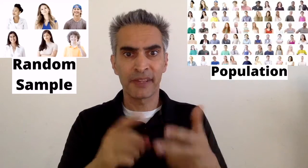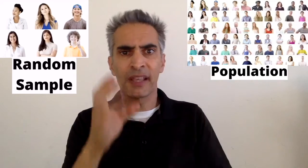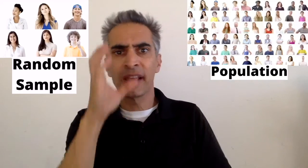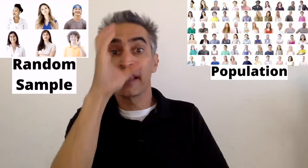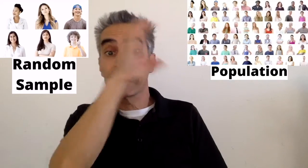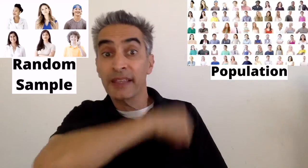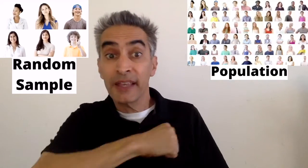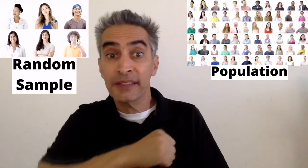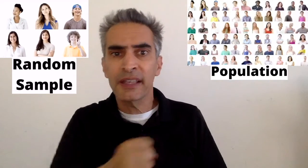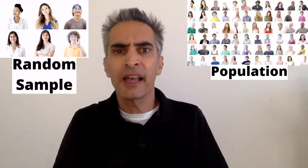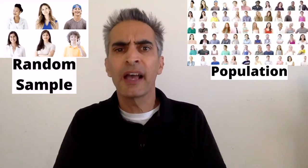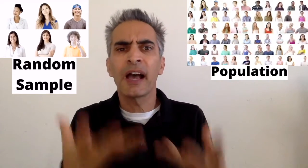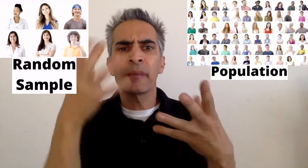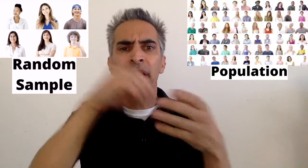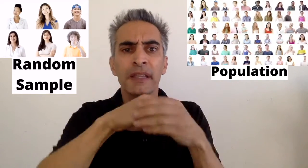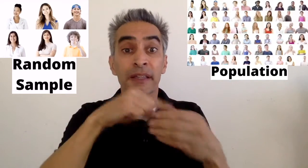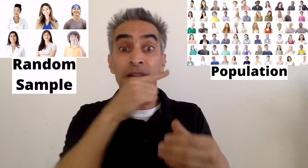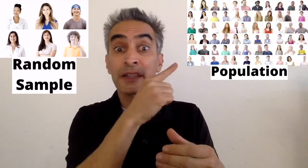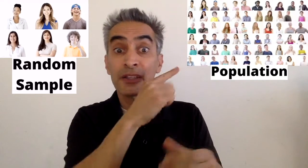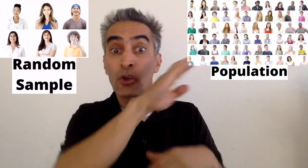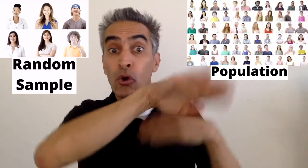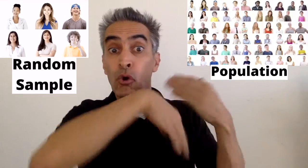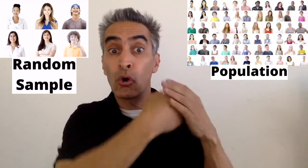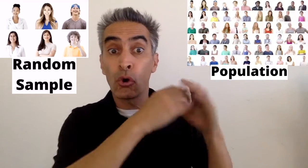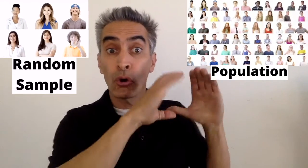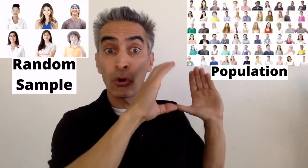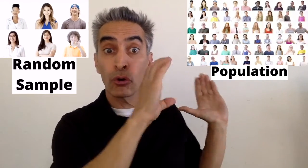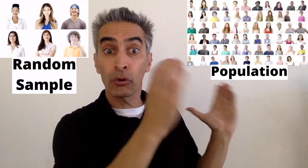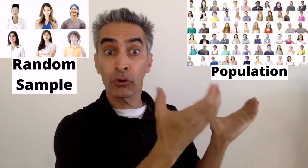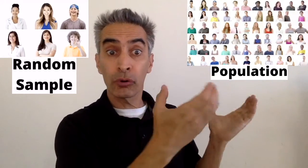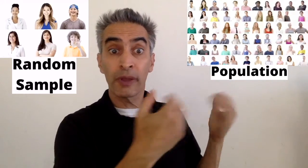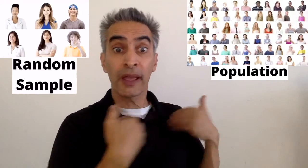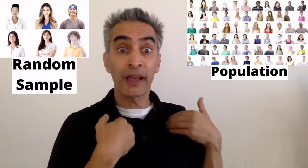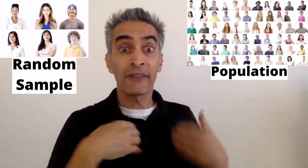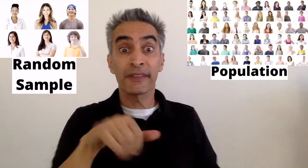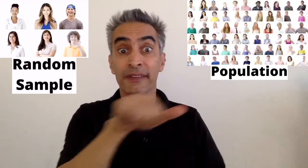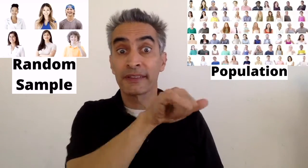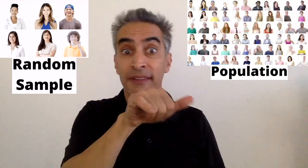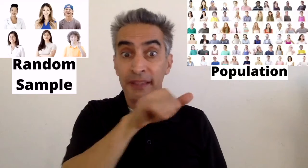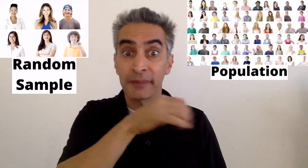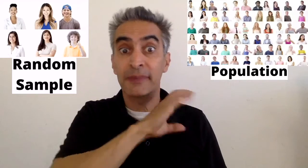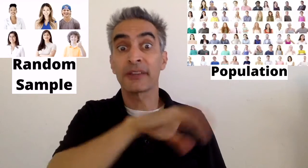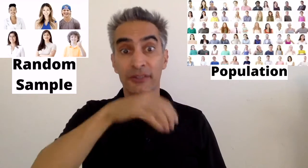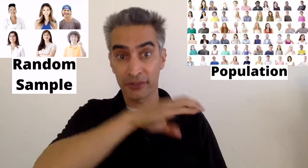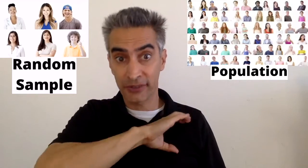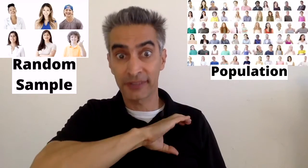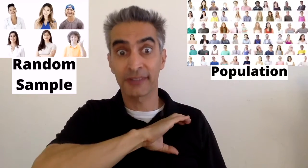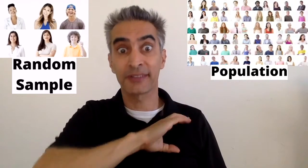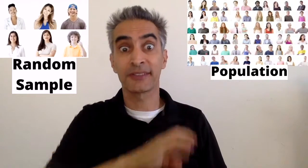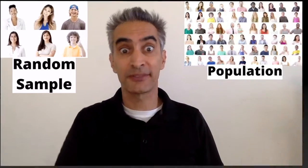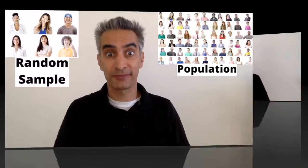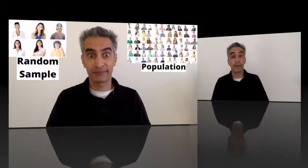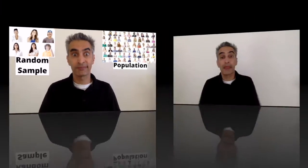they guess how many people in the whole population have the same characteristics as the small group.